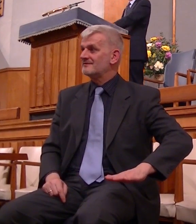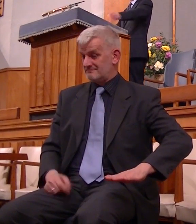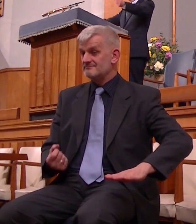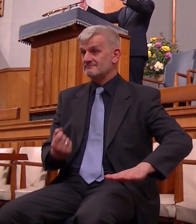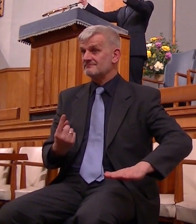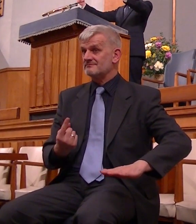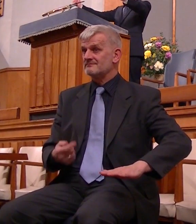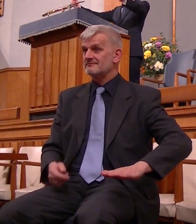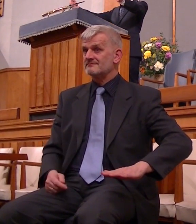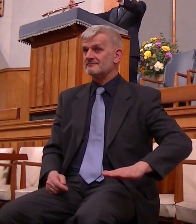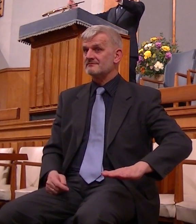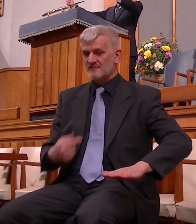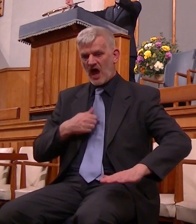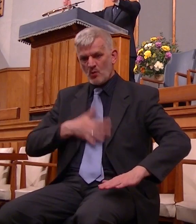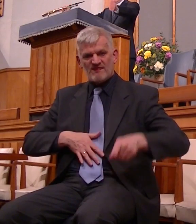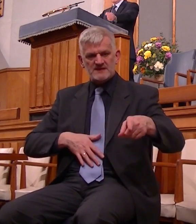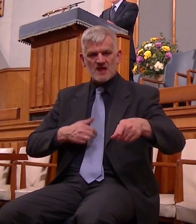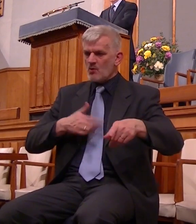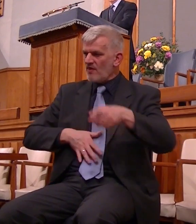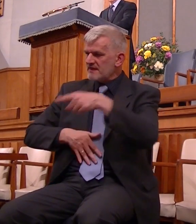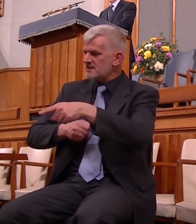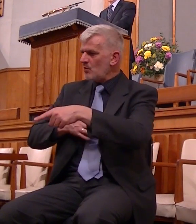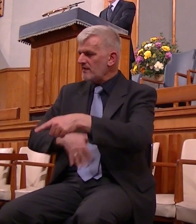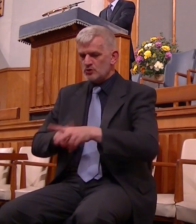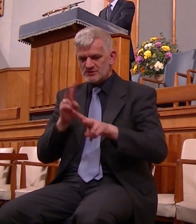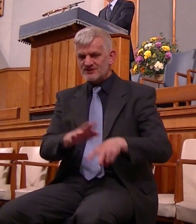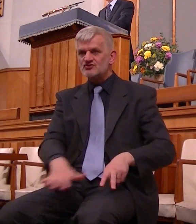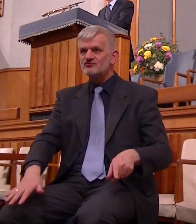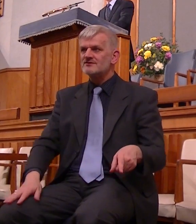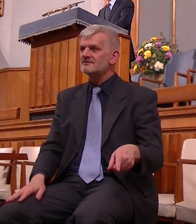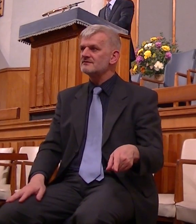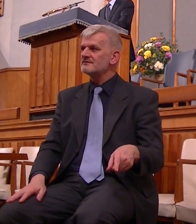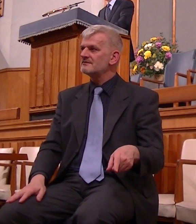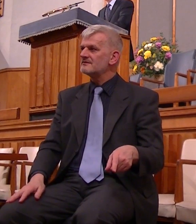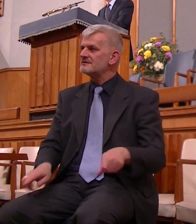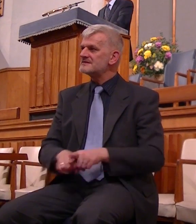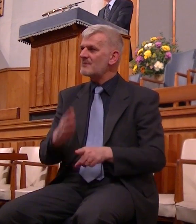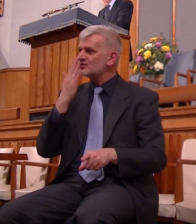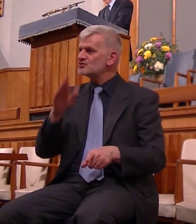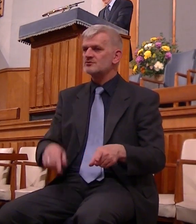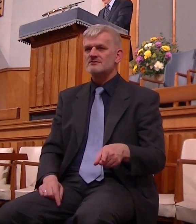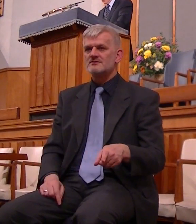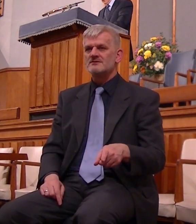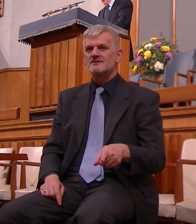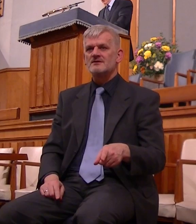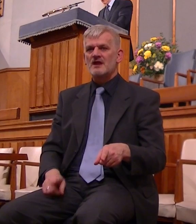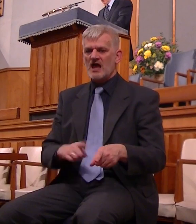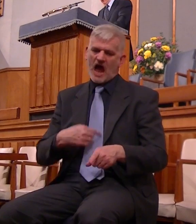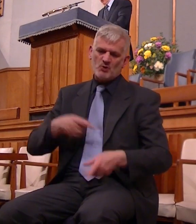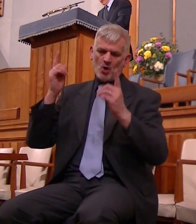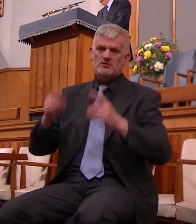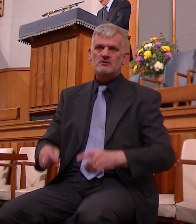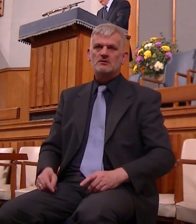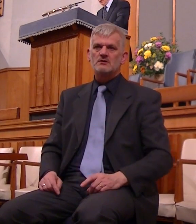and it's what I want it's what I aim to do I have taken the place of God in my own life that's